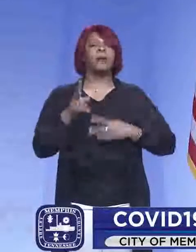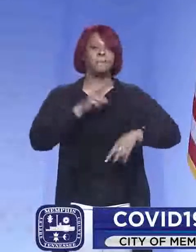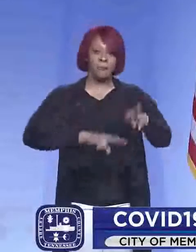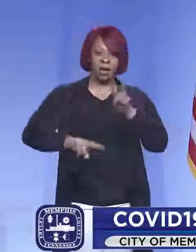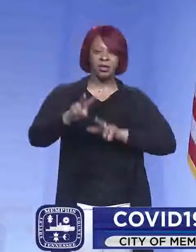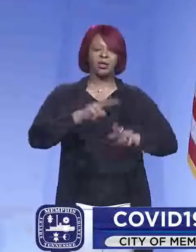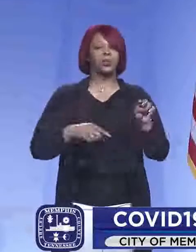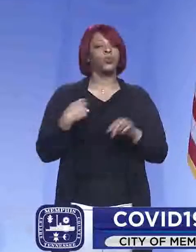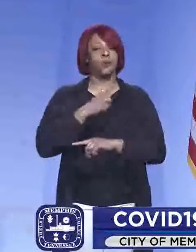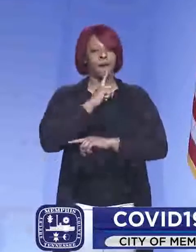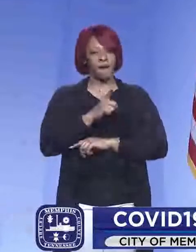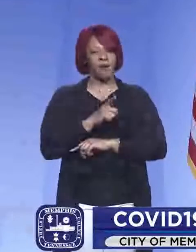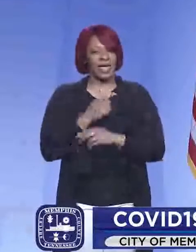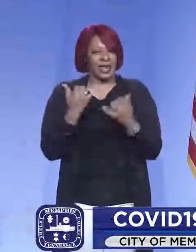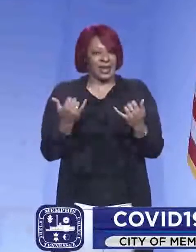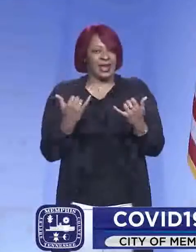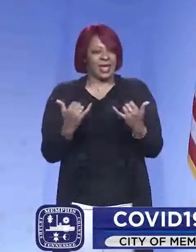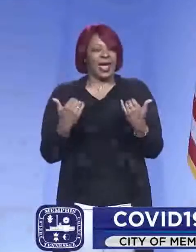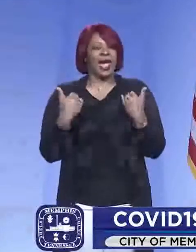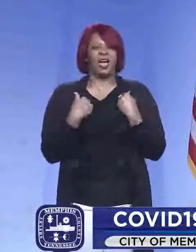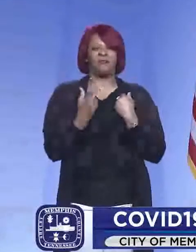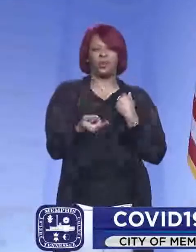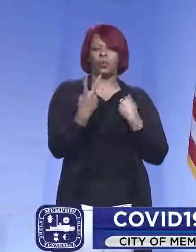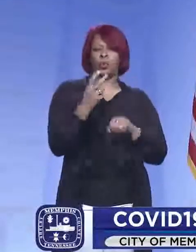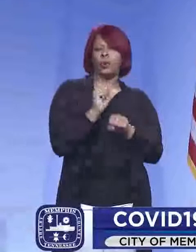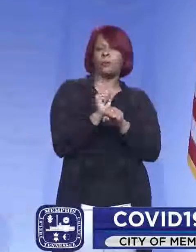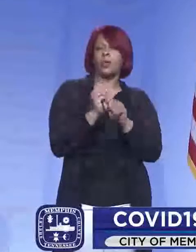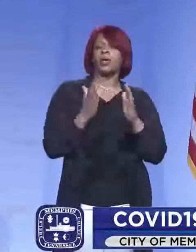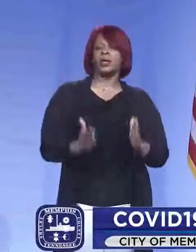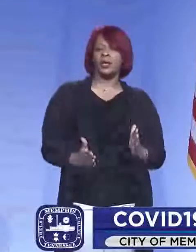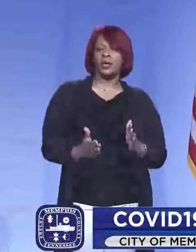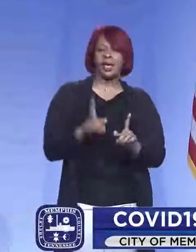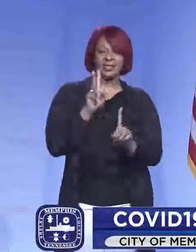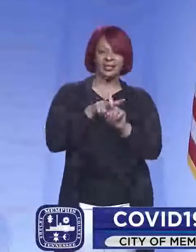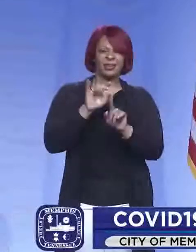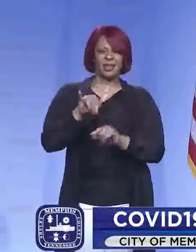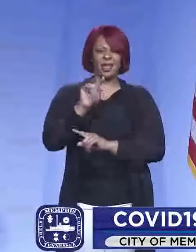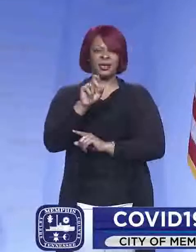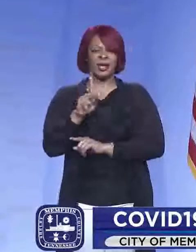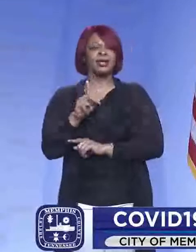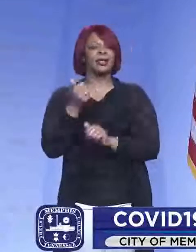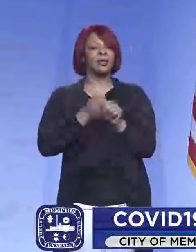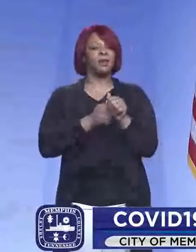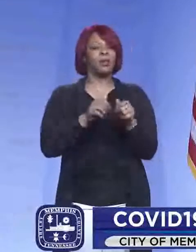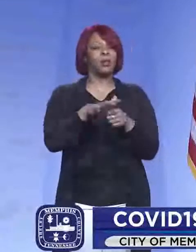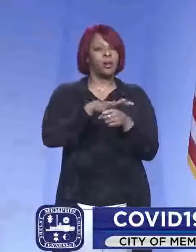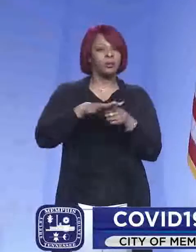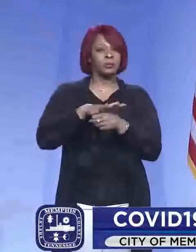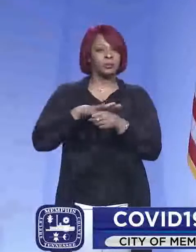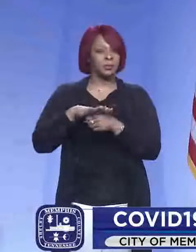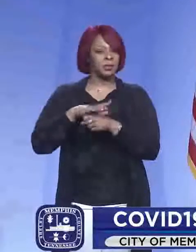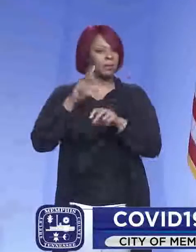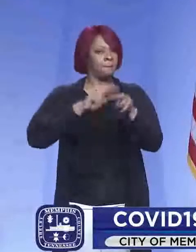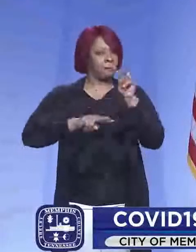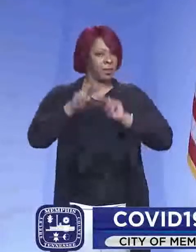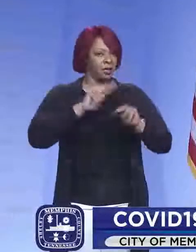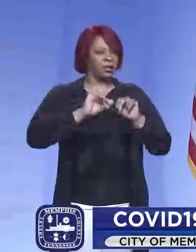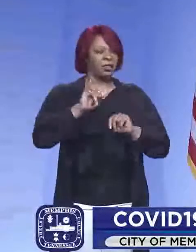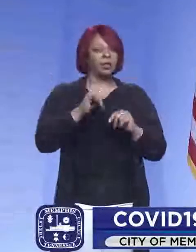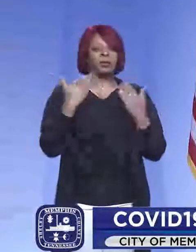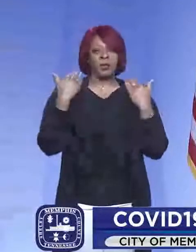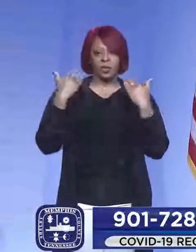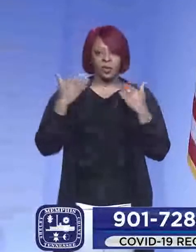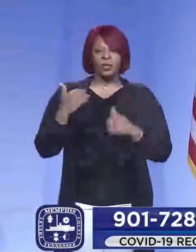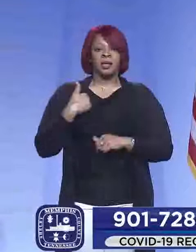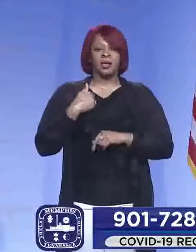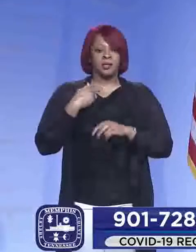Uh, our, we have, uh, now we have at least two employees, uh, assigned to that task at each location. Uh, they monitor those coolers. They